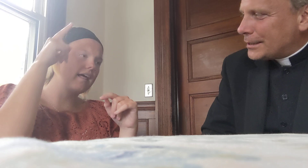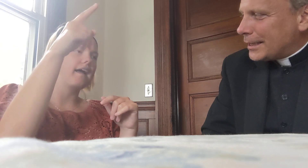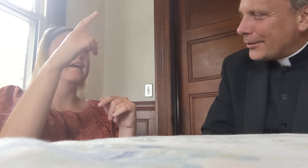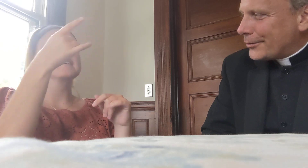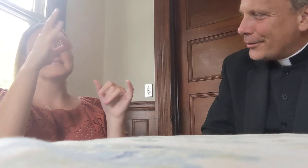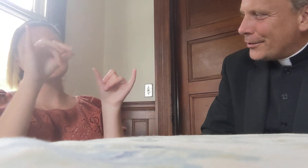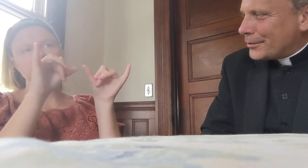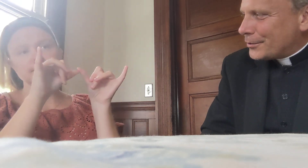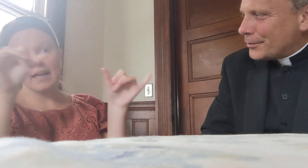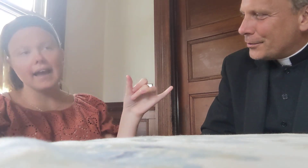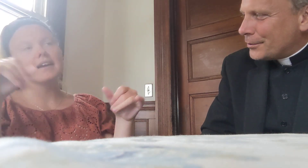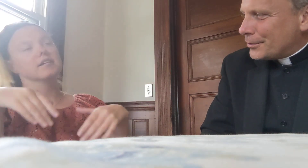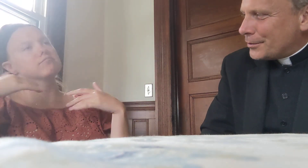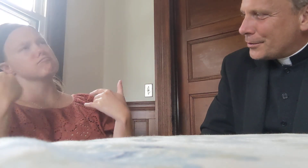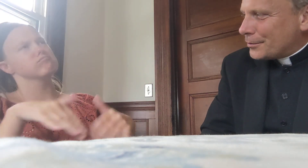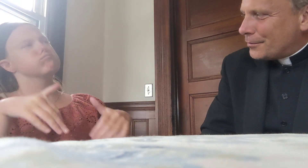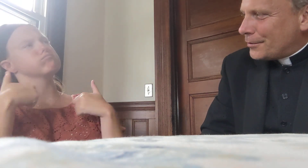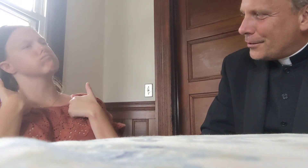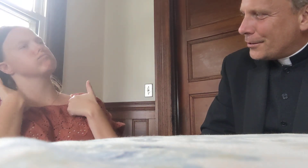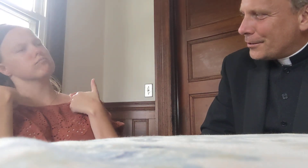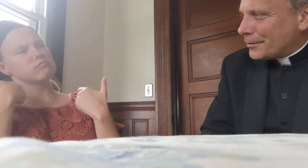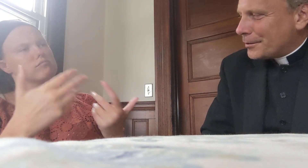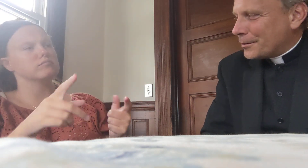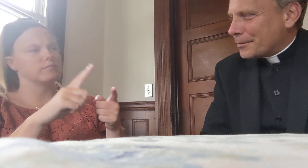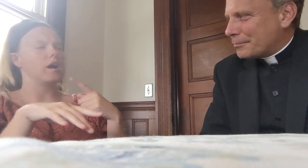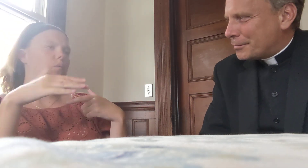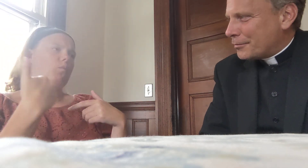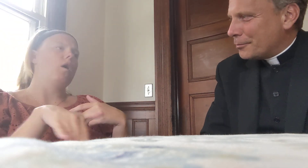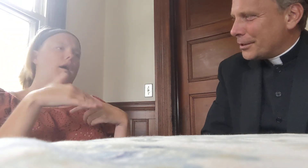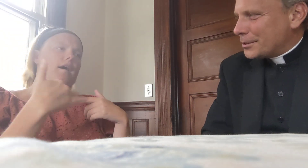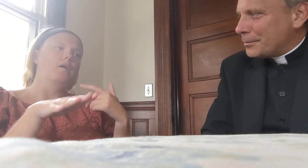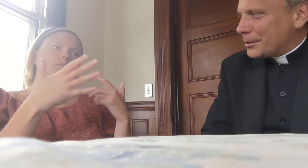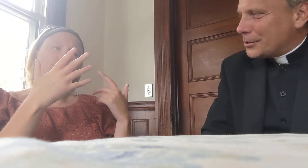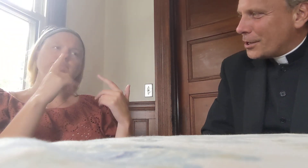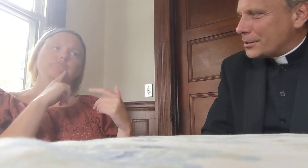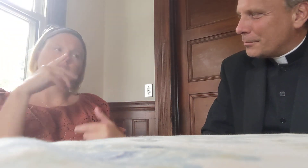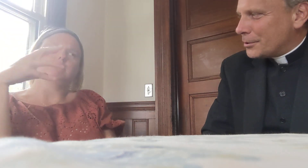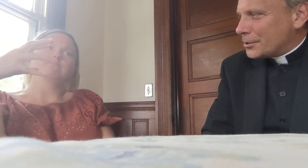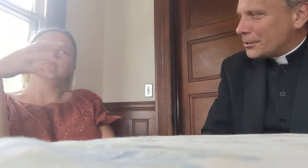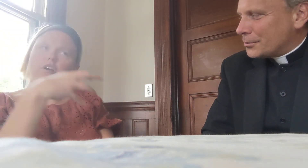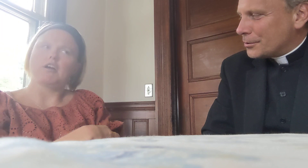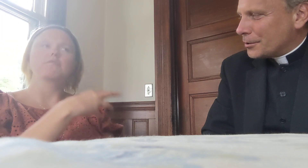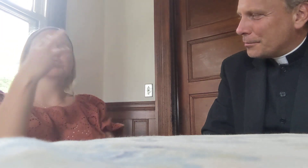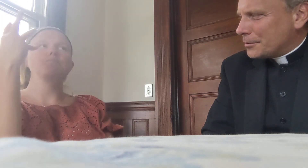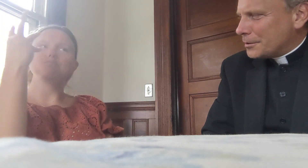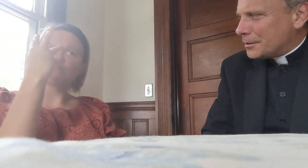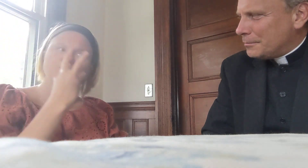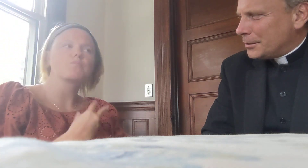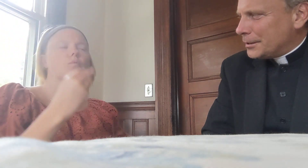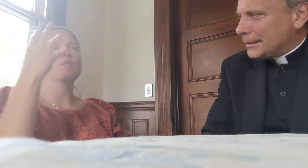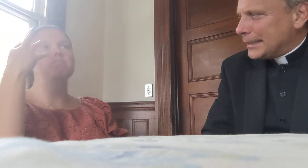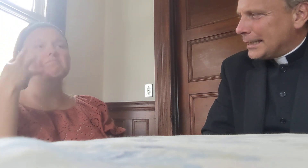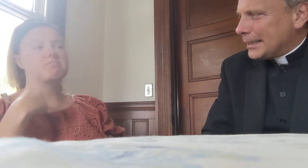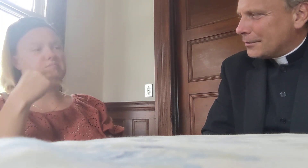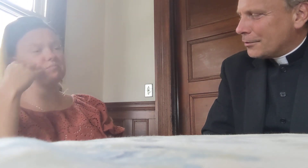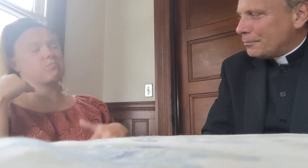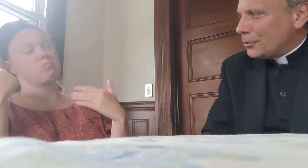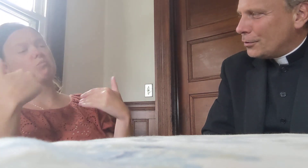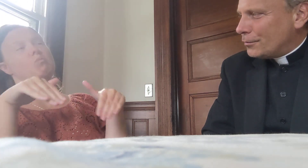together to, to a far, uh, different place can be exhausting, but it's also a great team building thing, it's very beautiful,